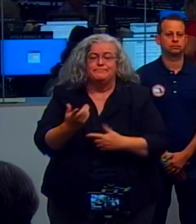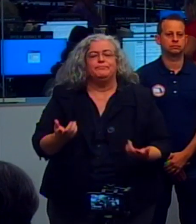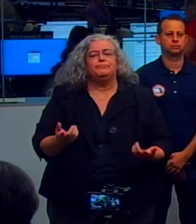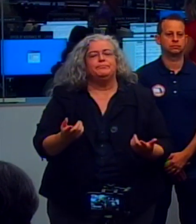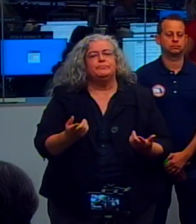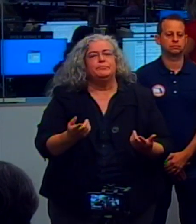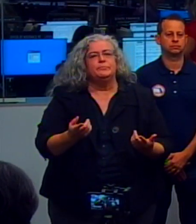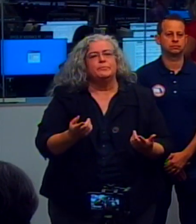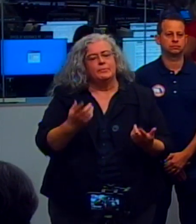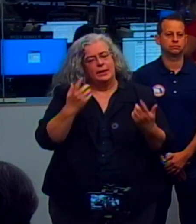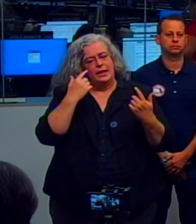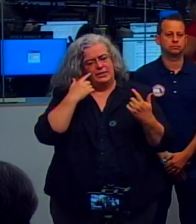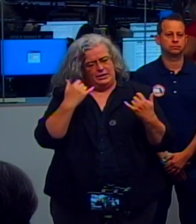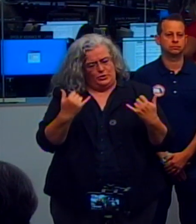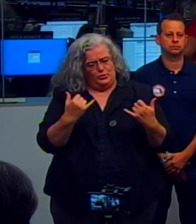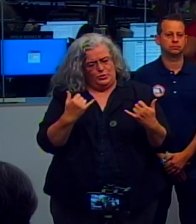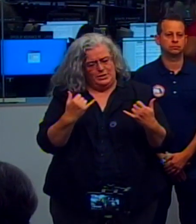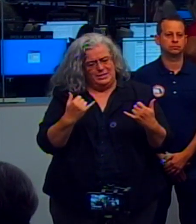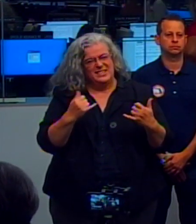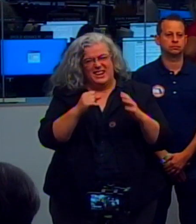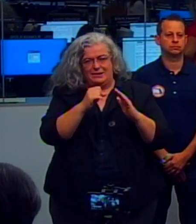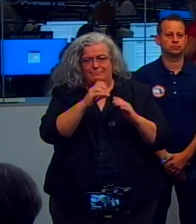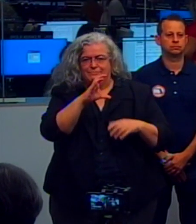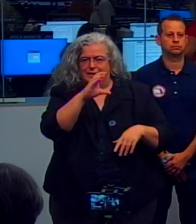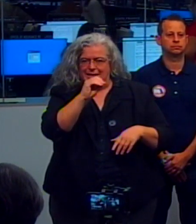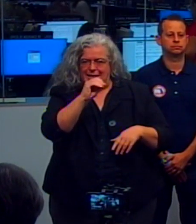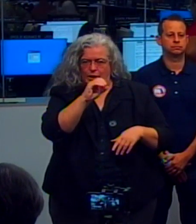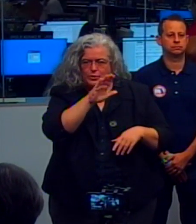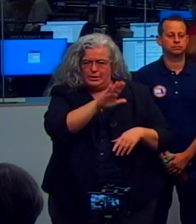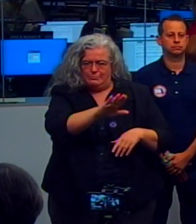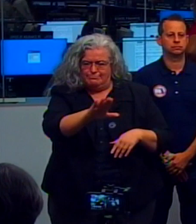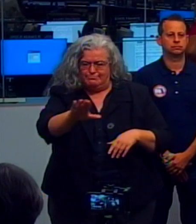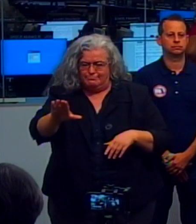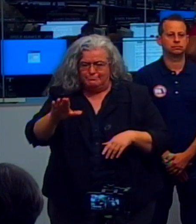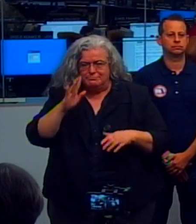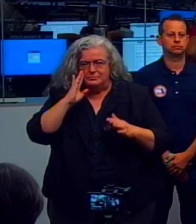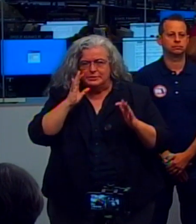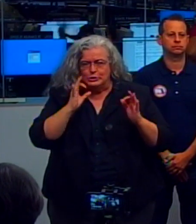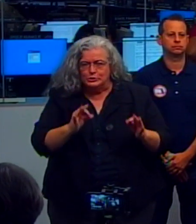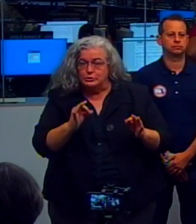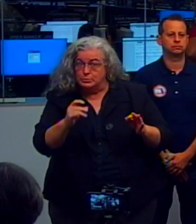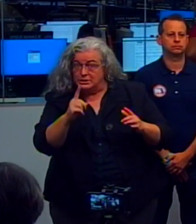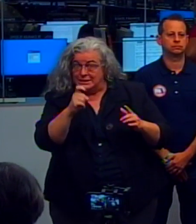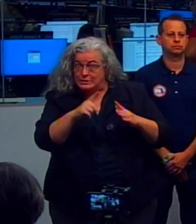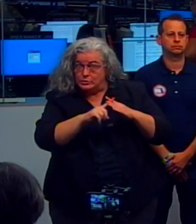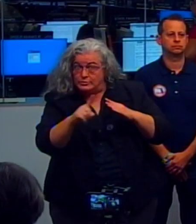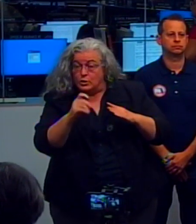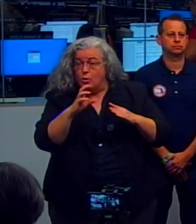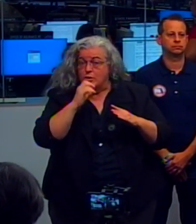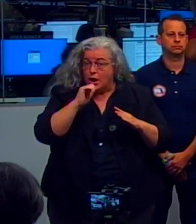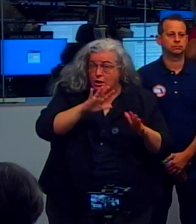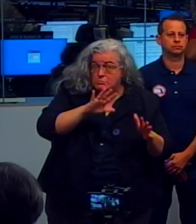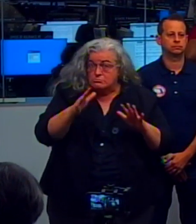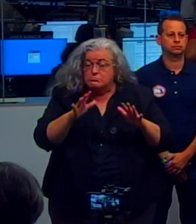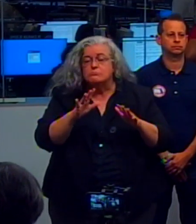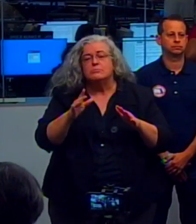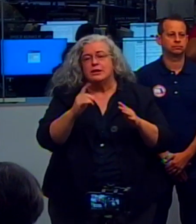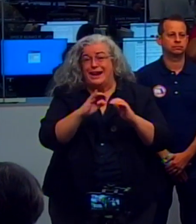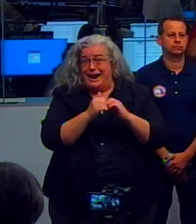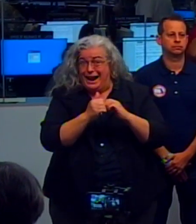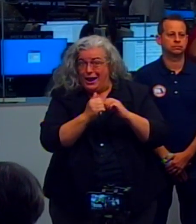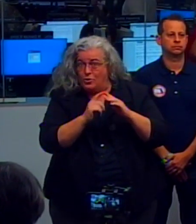determinations, I think, today about evacuations, whether to issue evacuations and how you're going to do those evacuations.